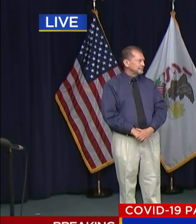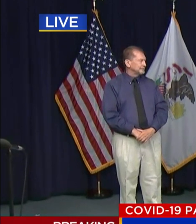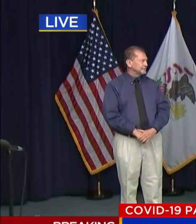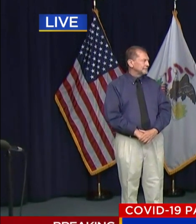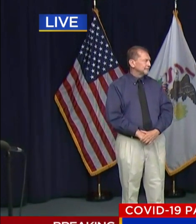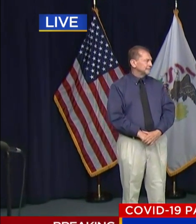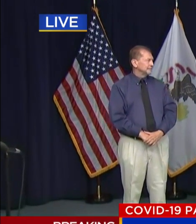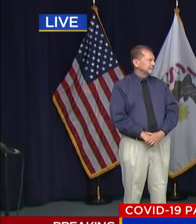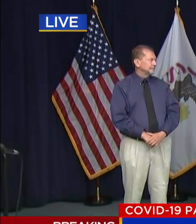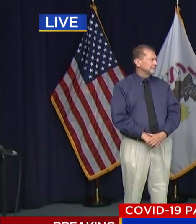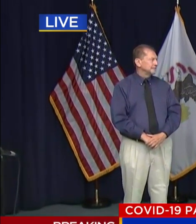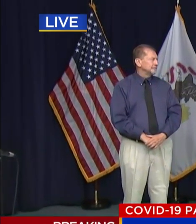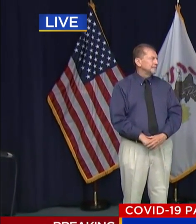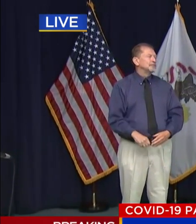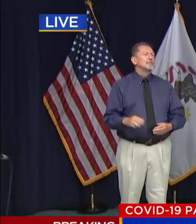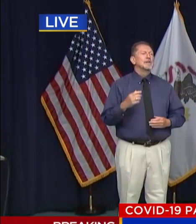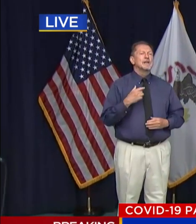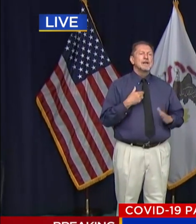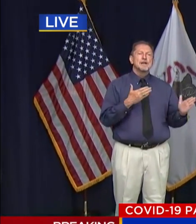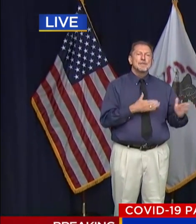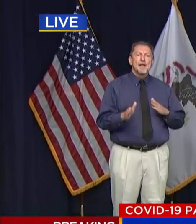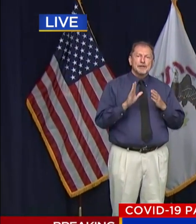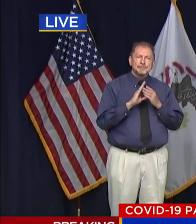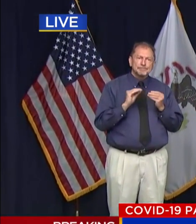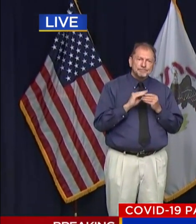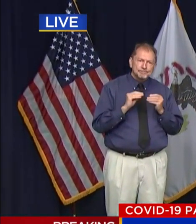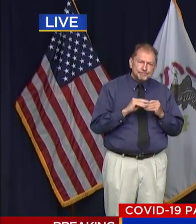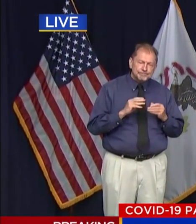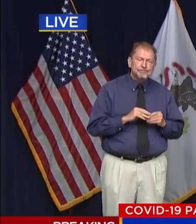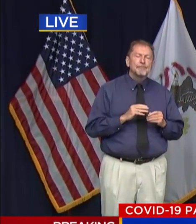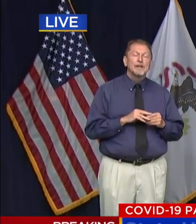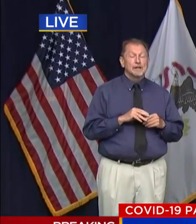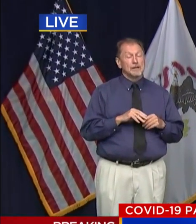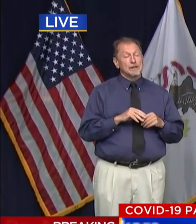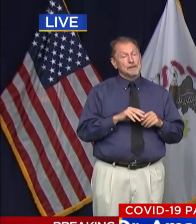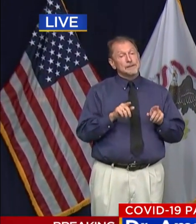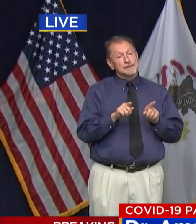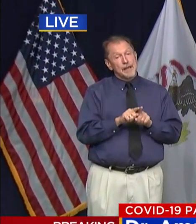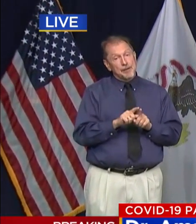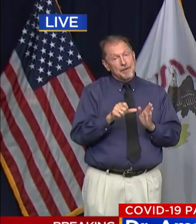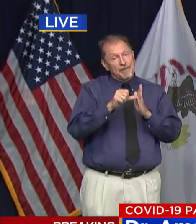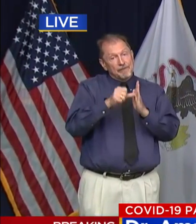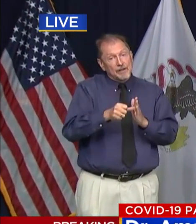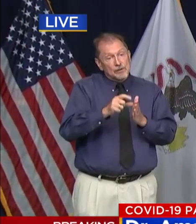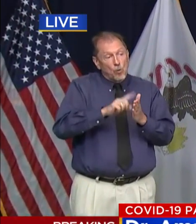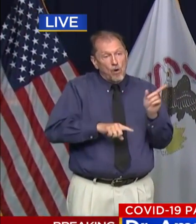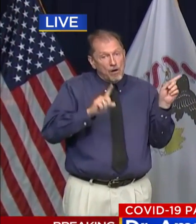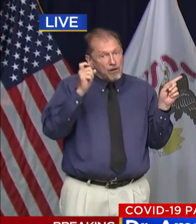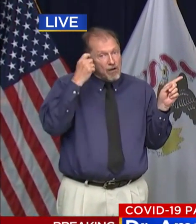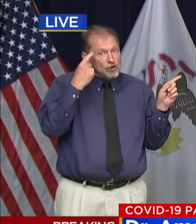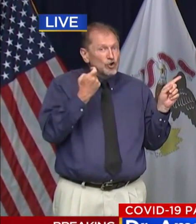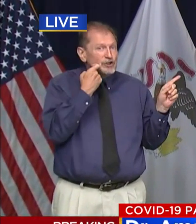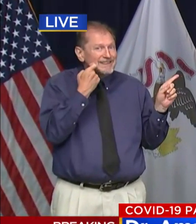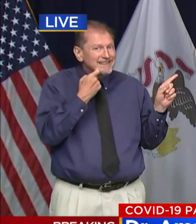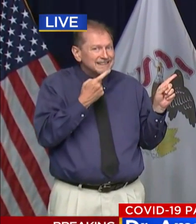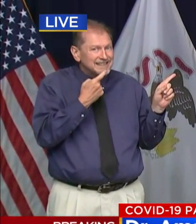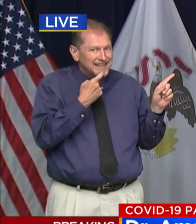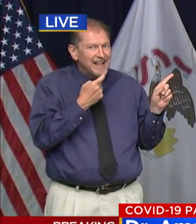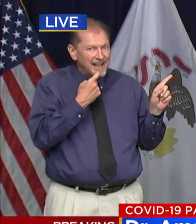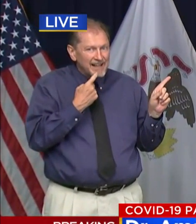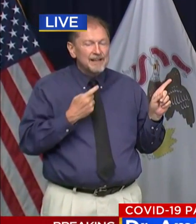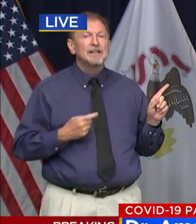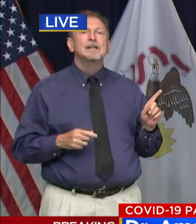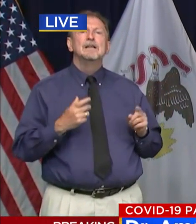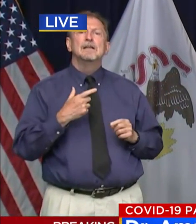I'm going to say just a few words that will affirm what the governor has just said to you. As we talk